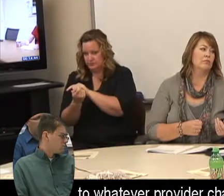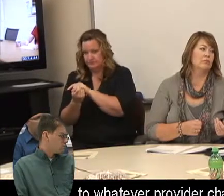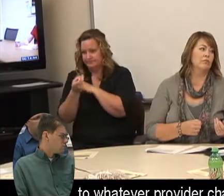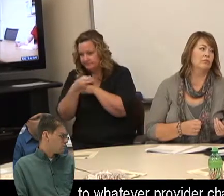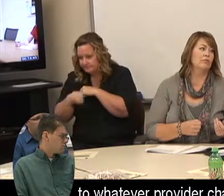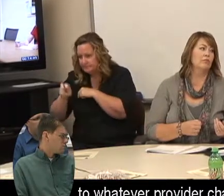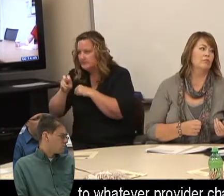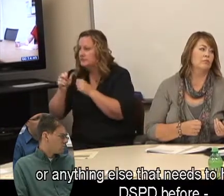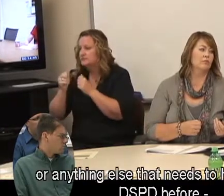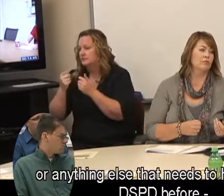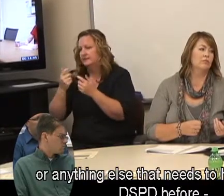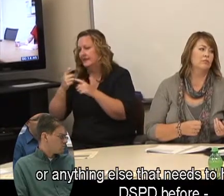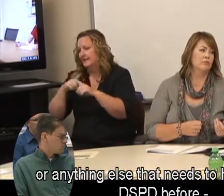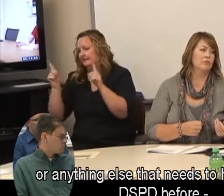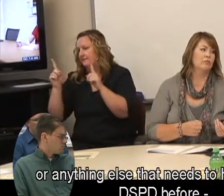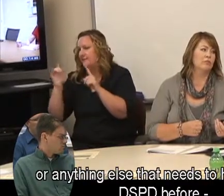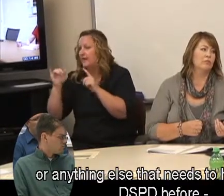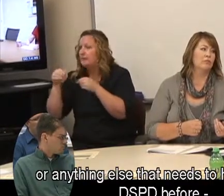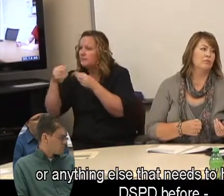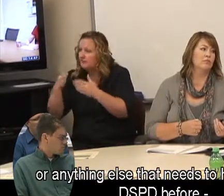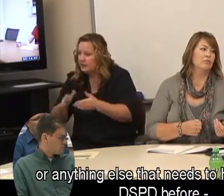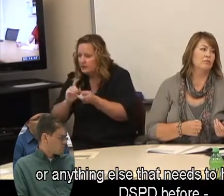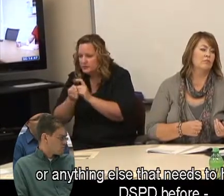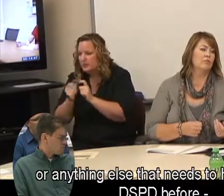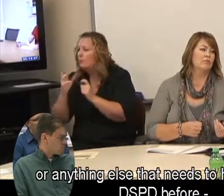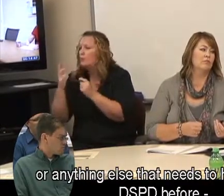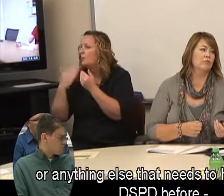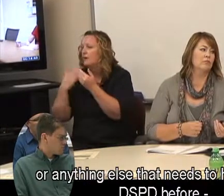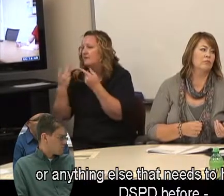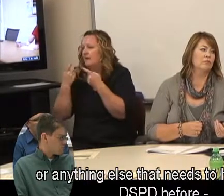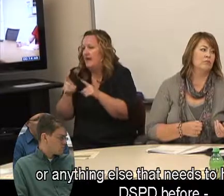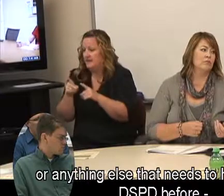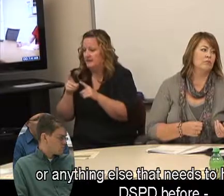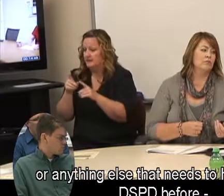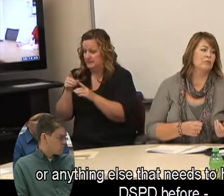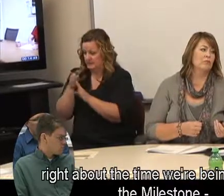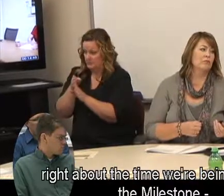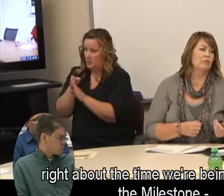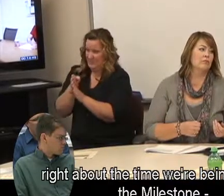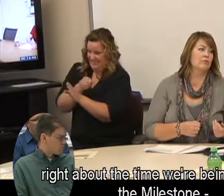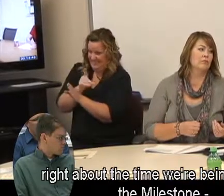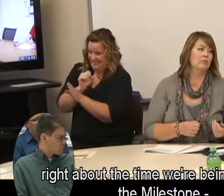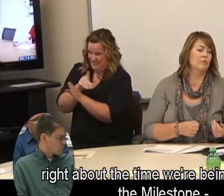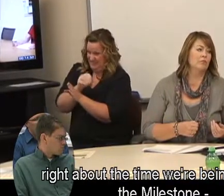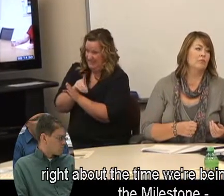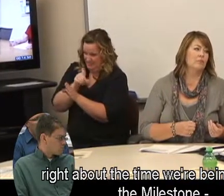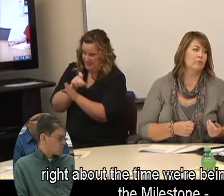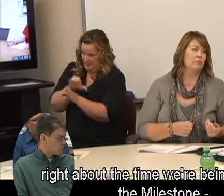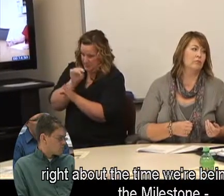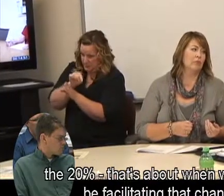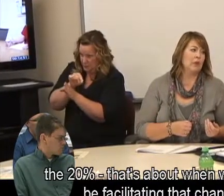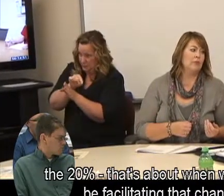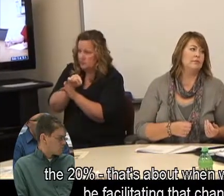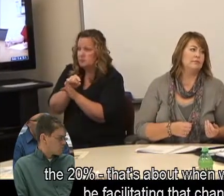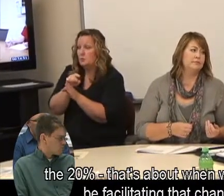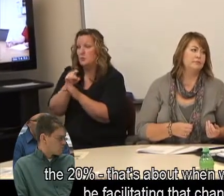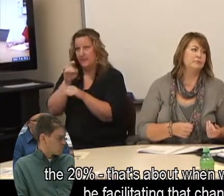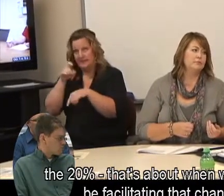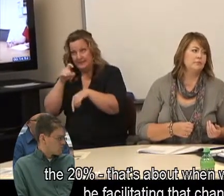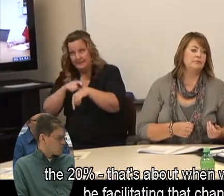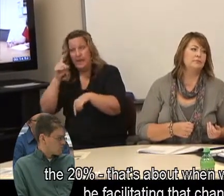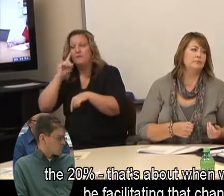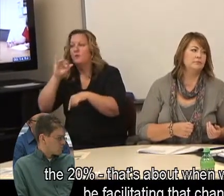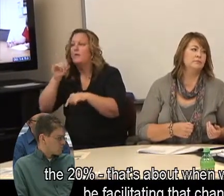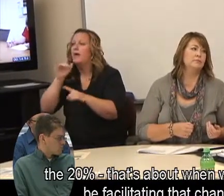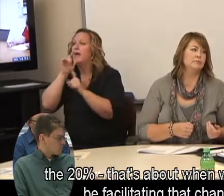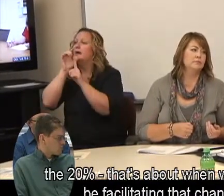provider change or anything else that needs to happen with DSPD before, right about the time we're paying, being billed for the milestone for the